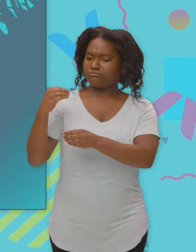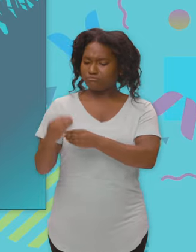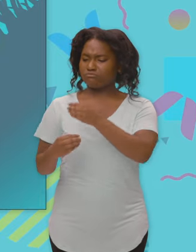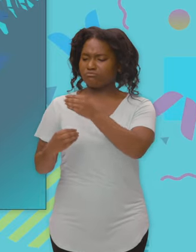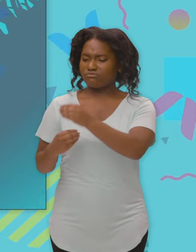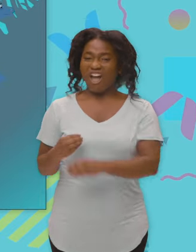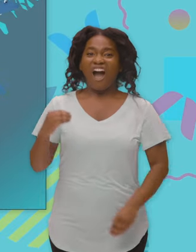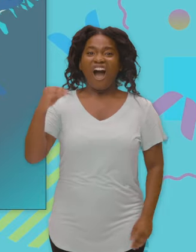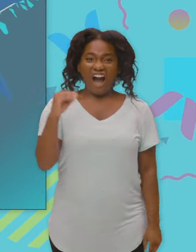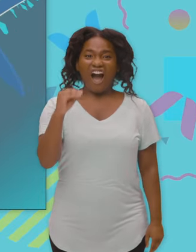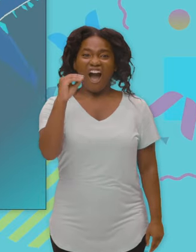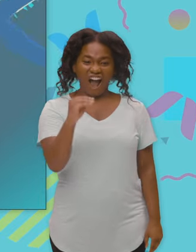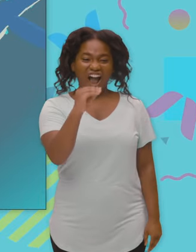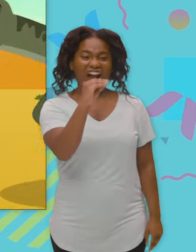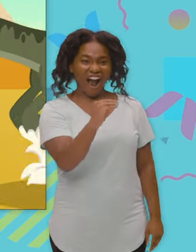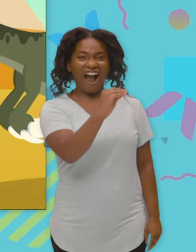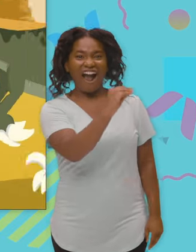Prehistoric dinosaurs, roar!